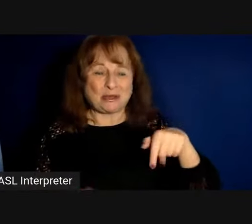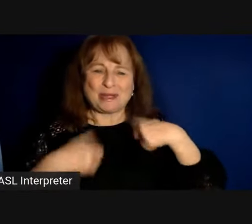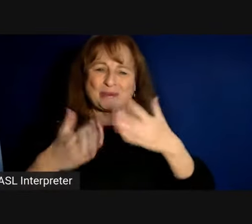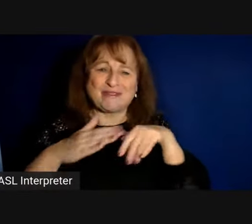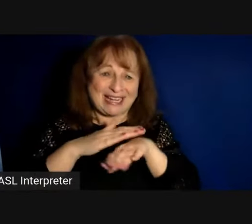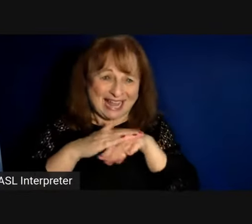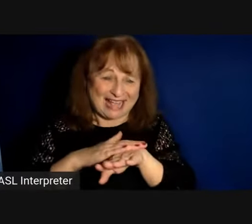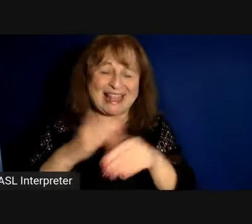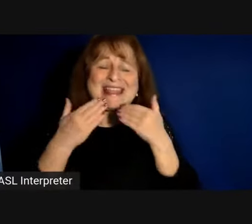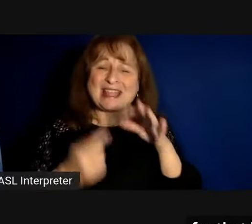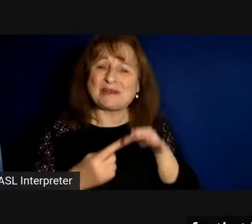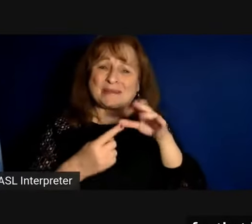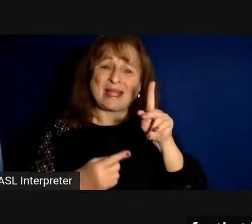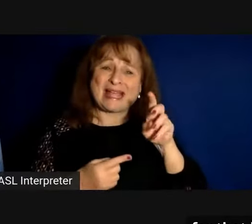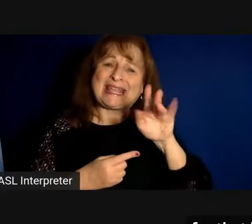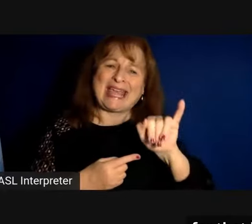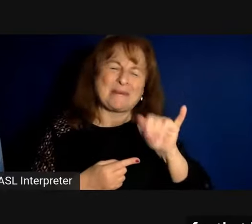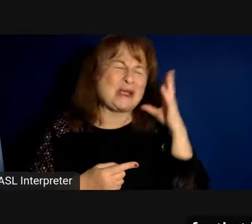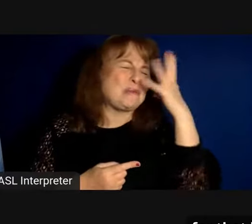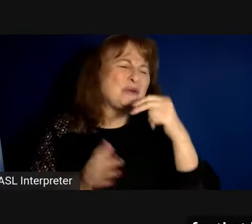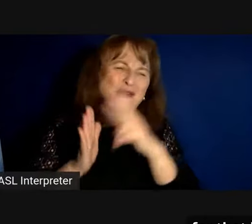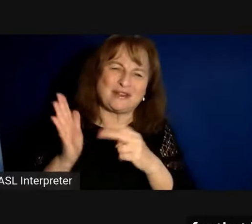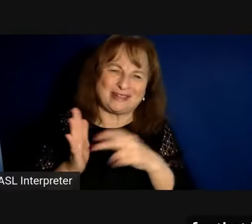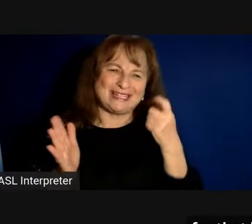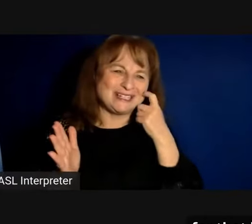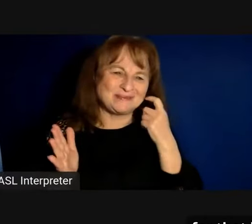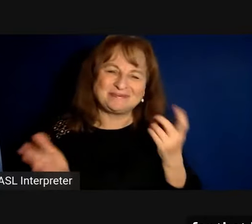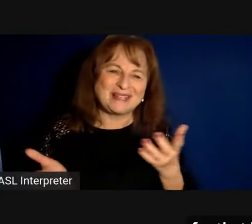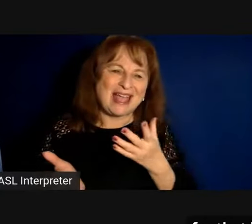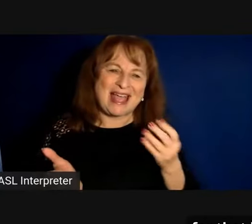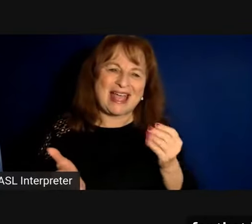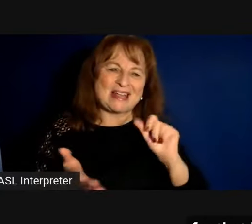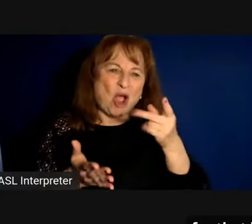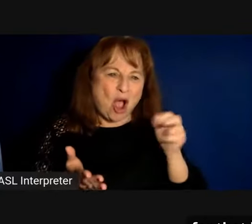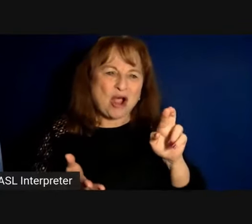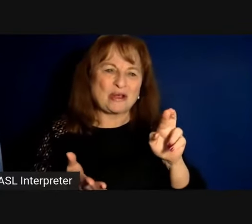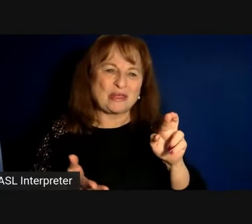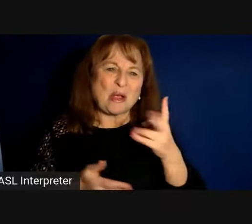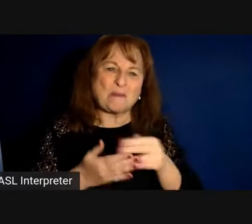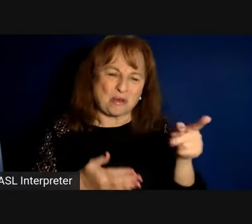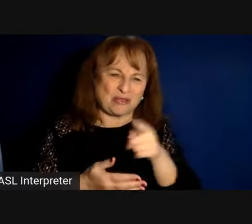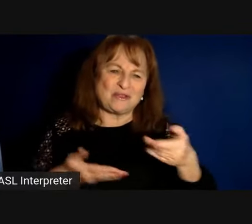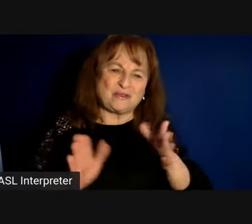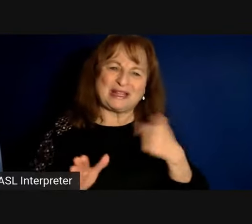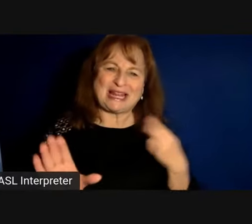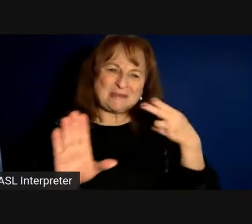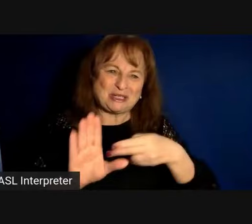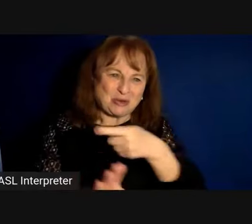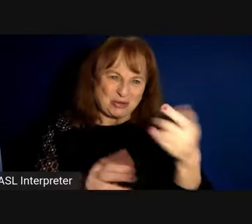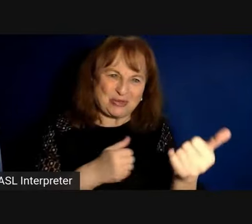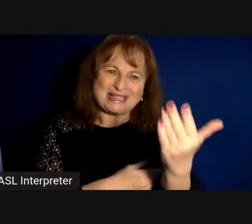thank you especially to kemi for a beautiful reading and to arthur both of you for letting me join you this morning